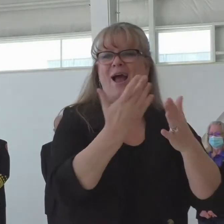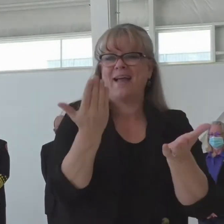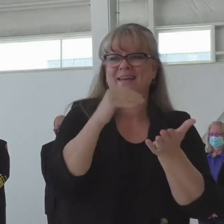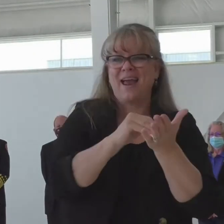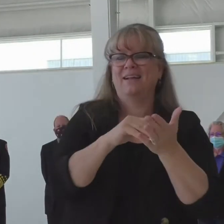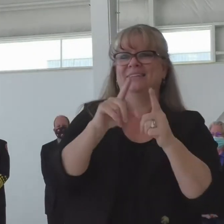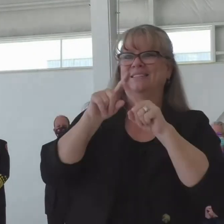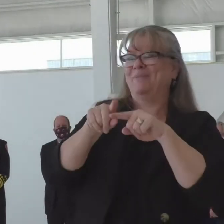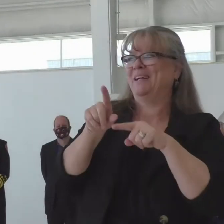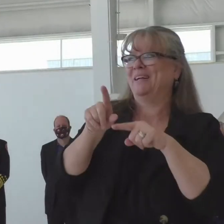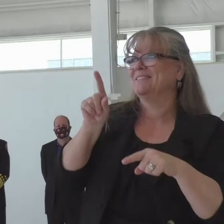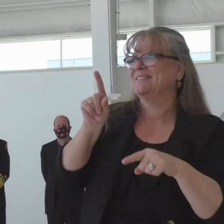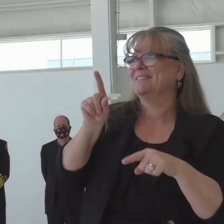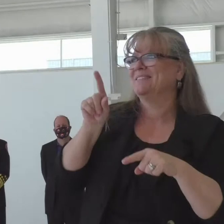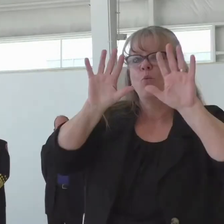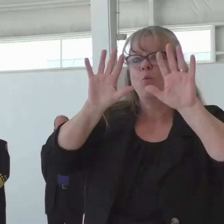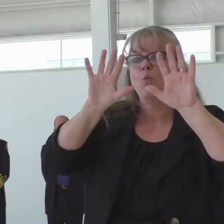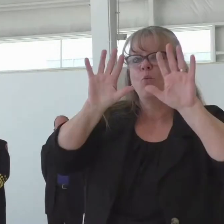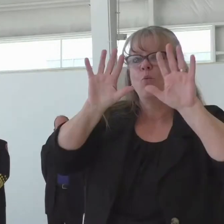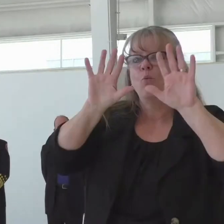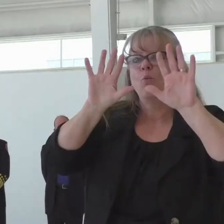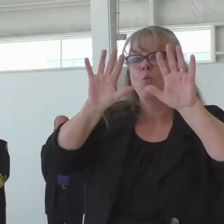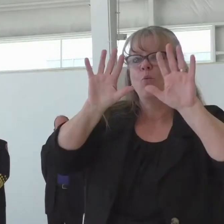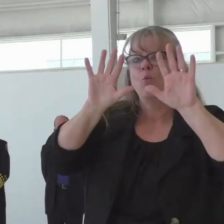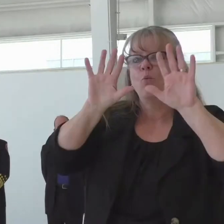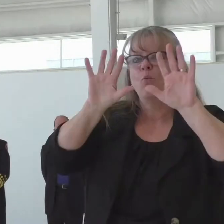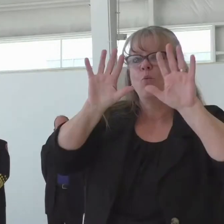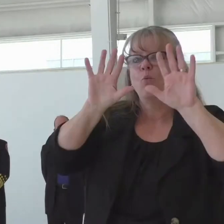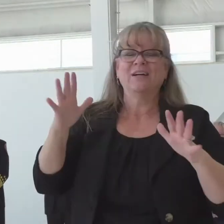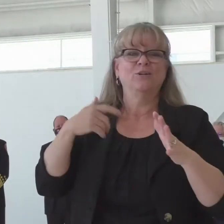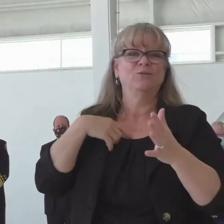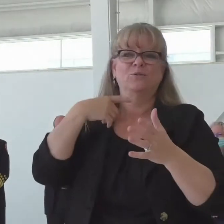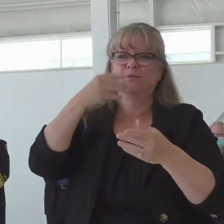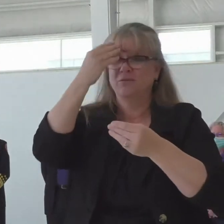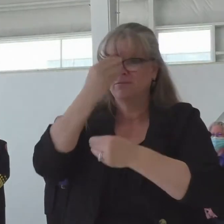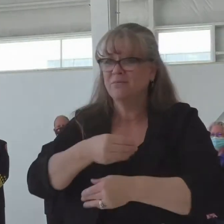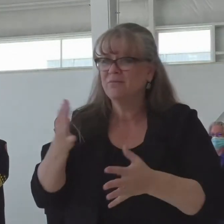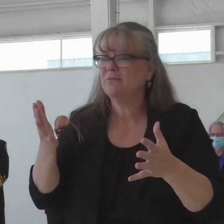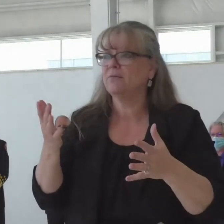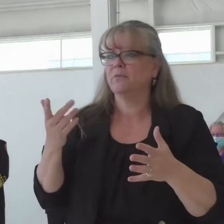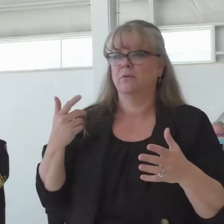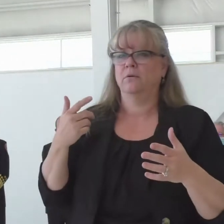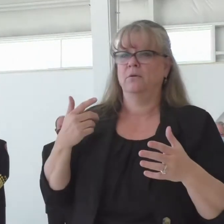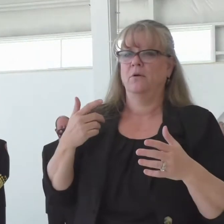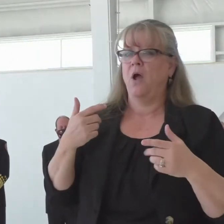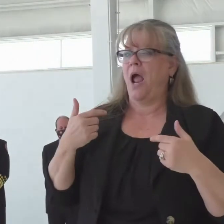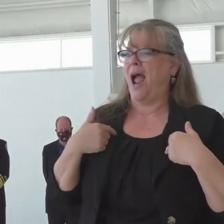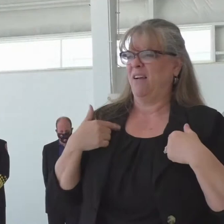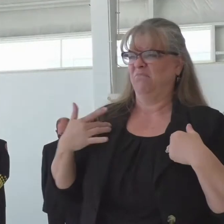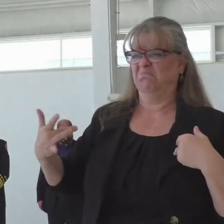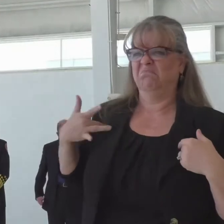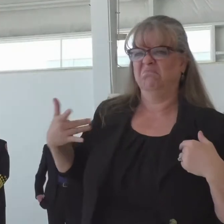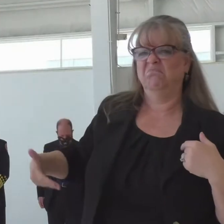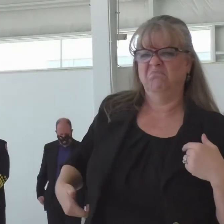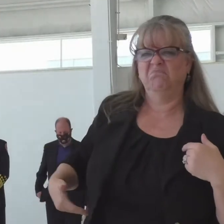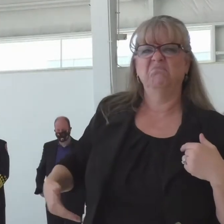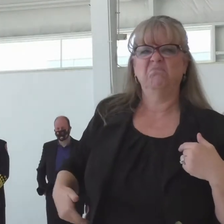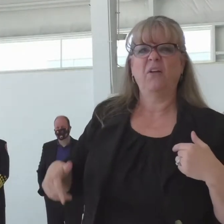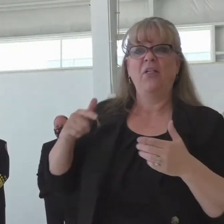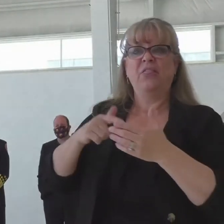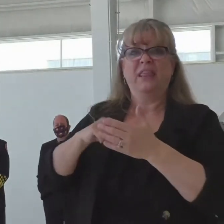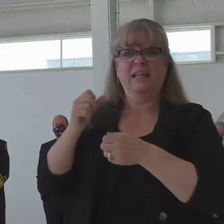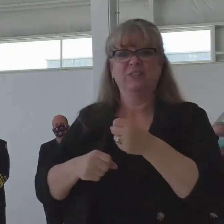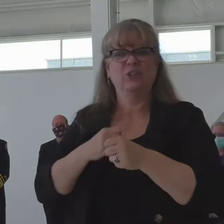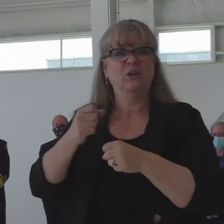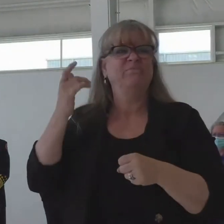I just told you in our forecast we don't anticipate that the conditions the weather kitchen conditions the drought conditions all of those